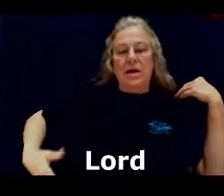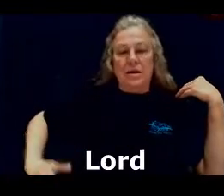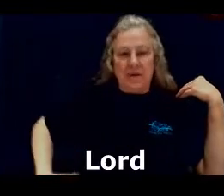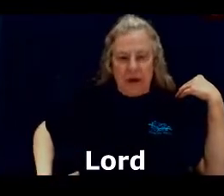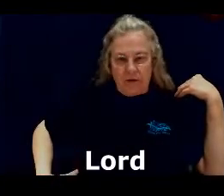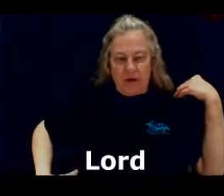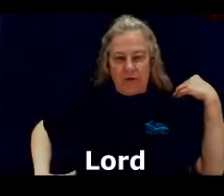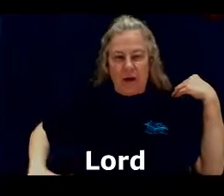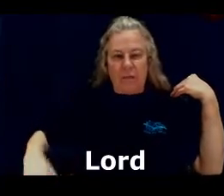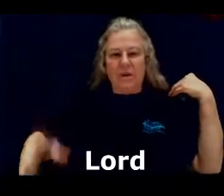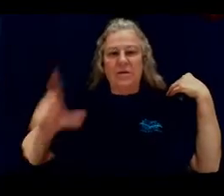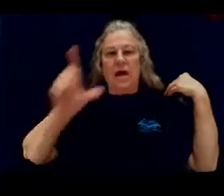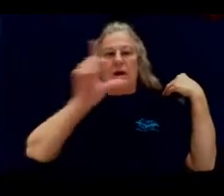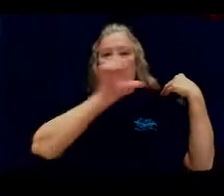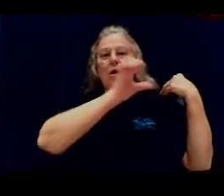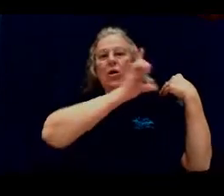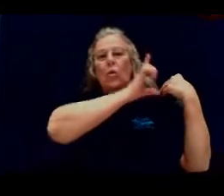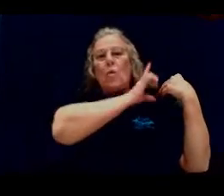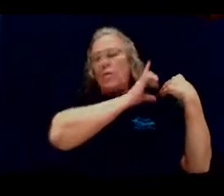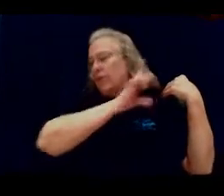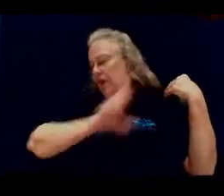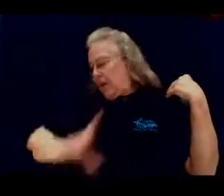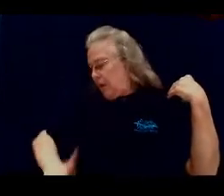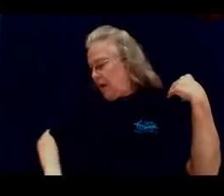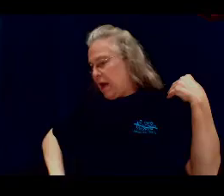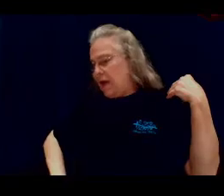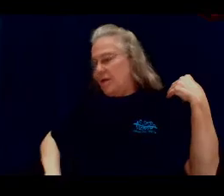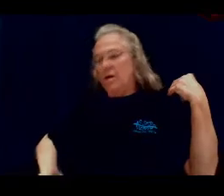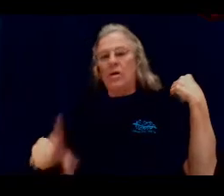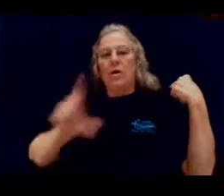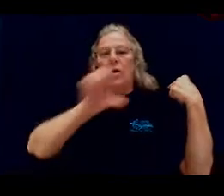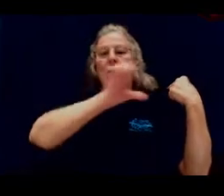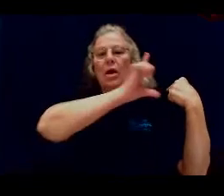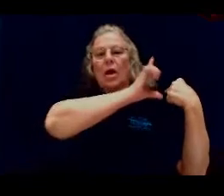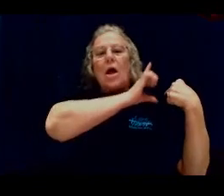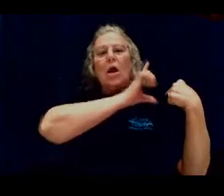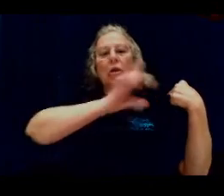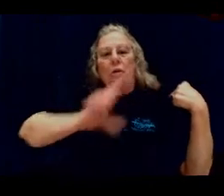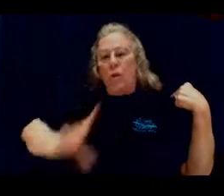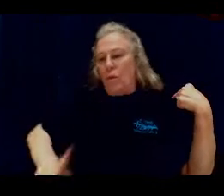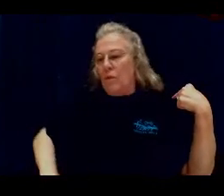down to your dominant side with the ill hand. Lord.